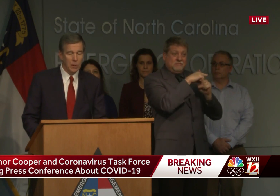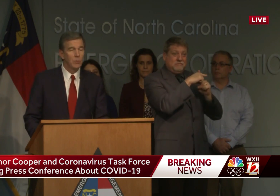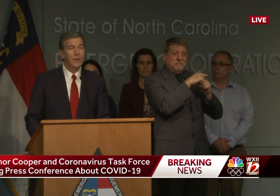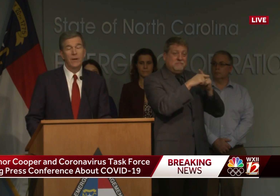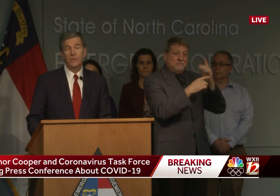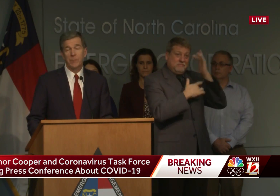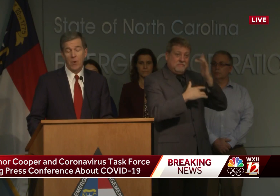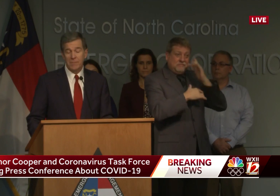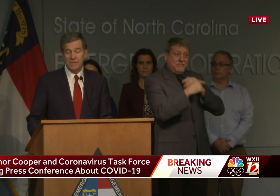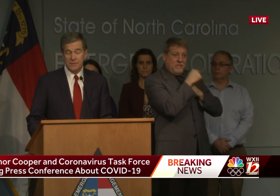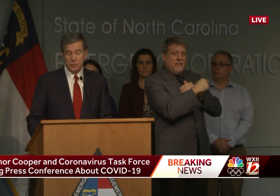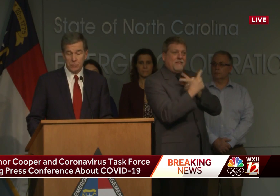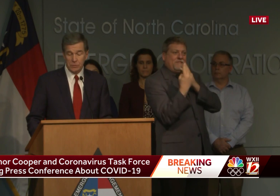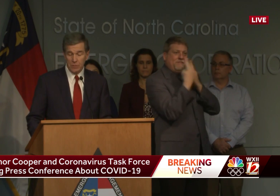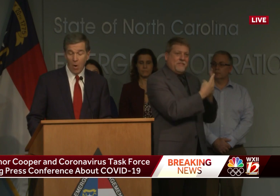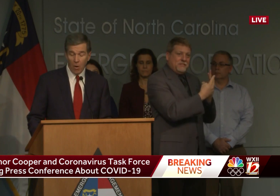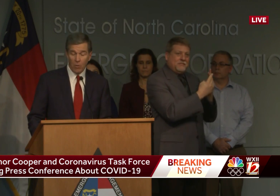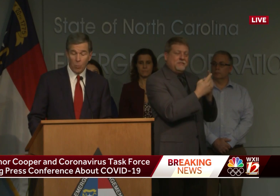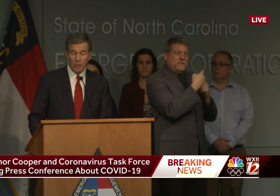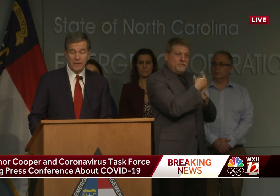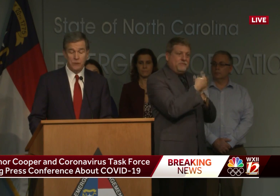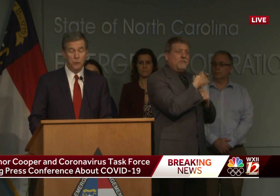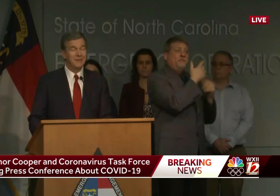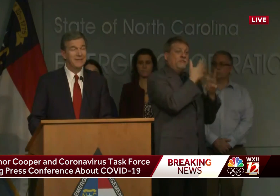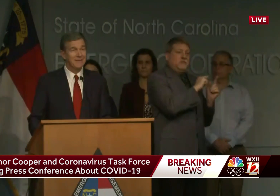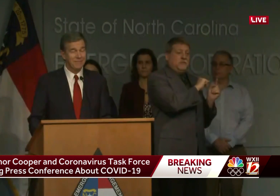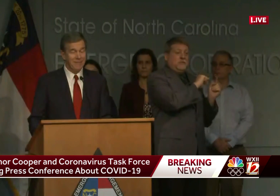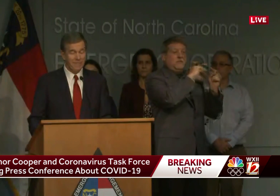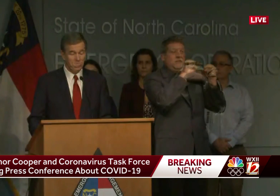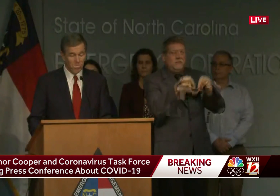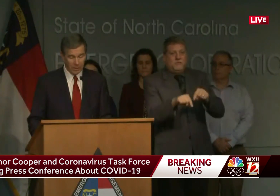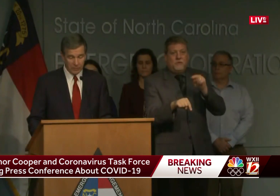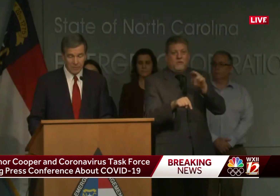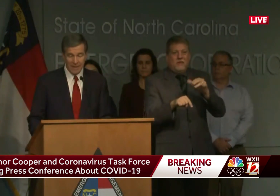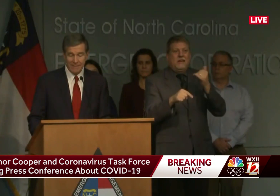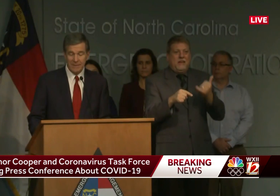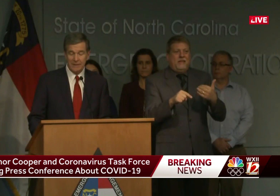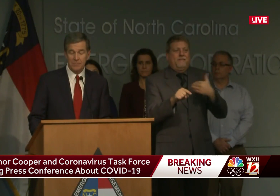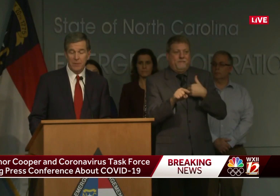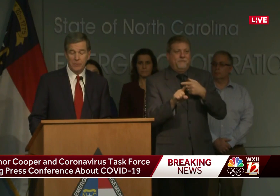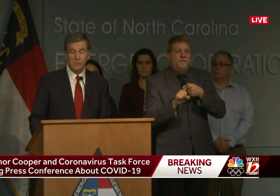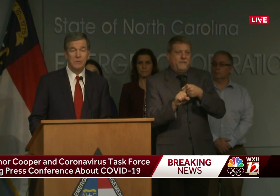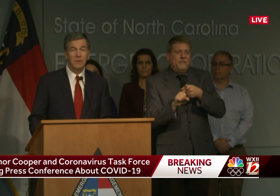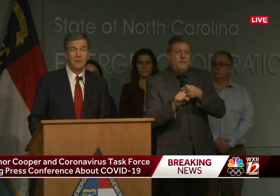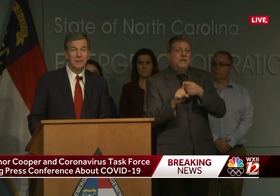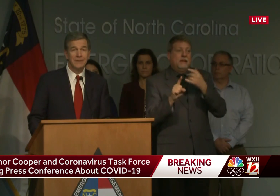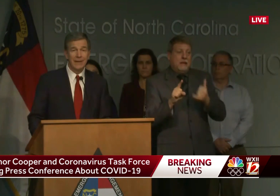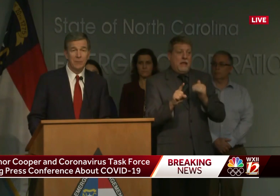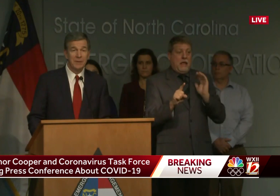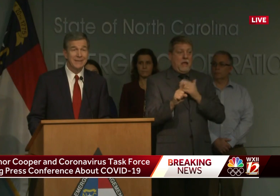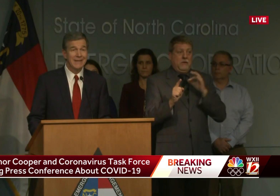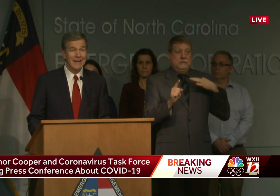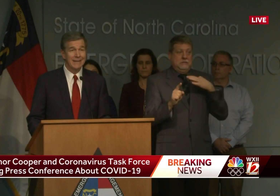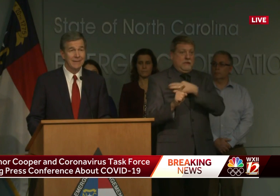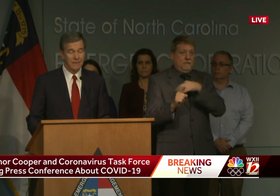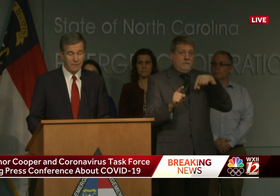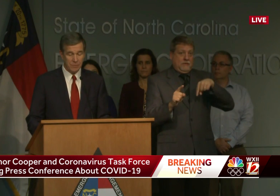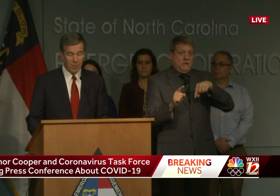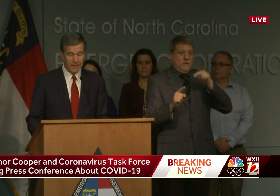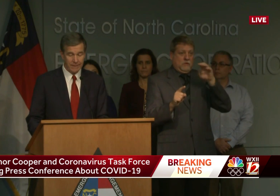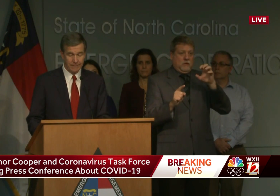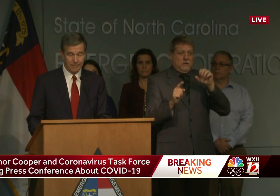Local health department officials are working to identify who else may have been exposed to help contain